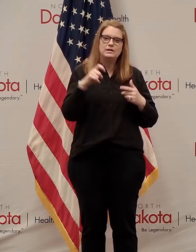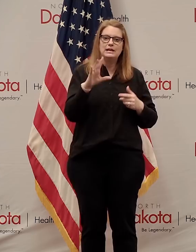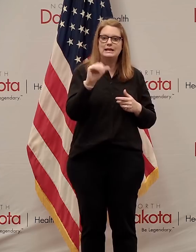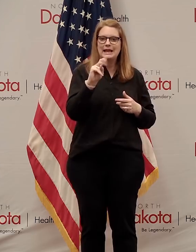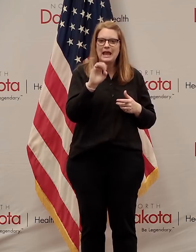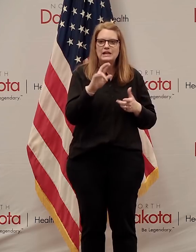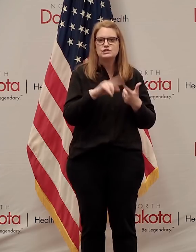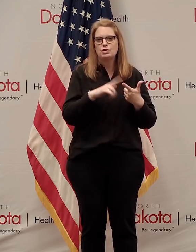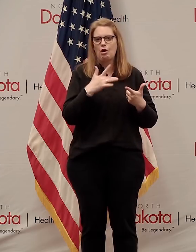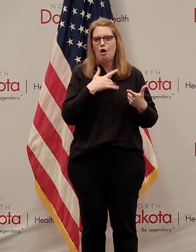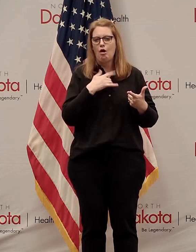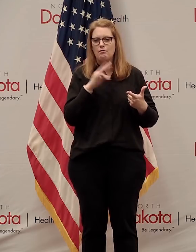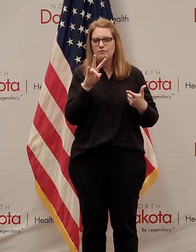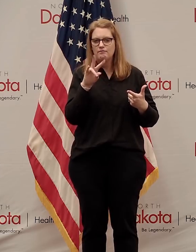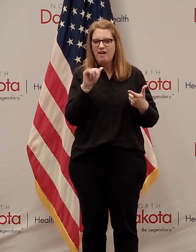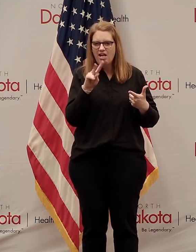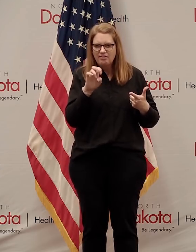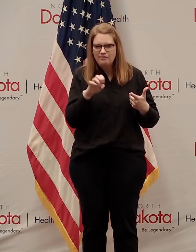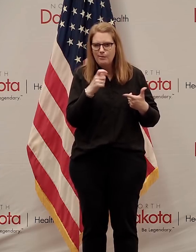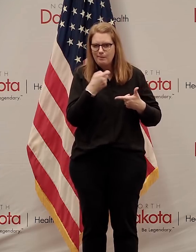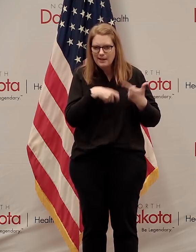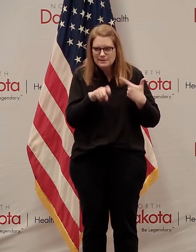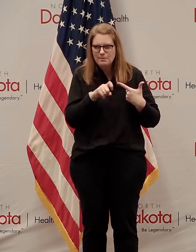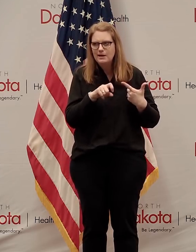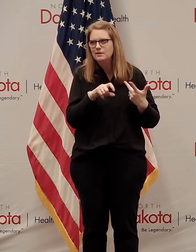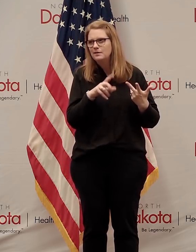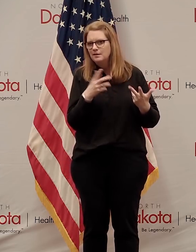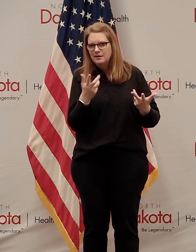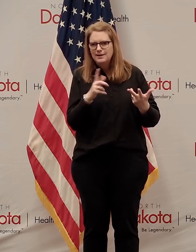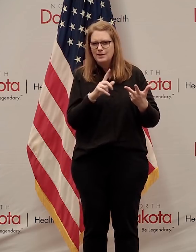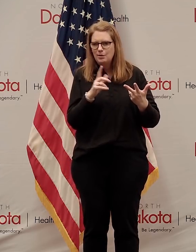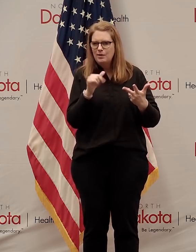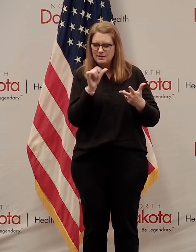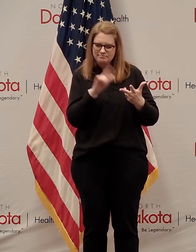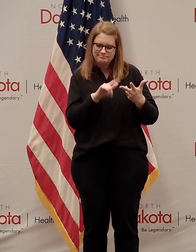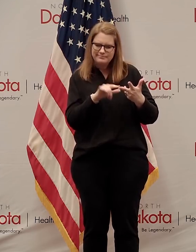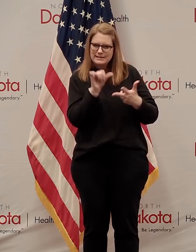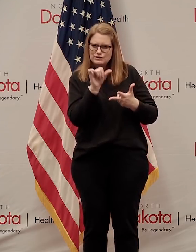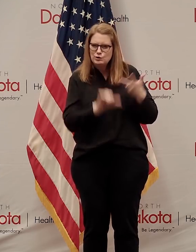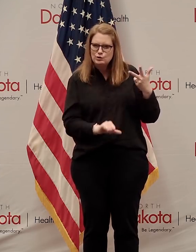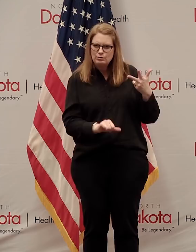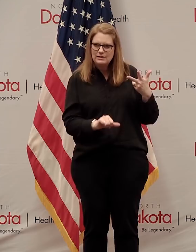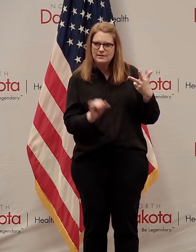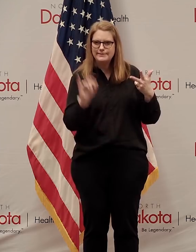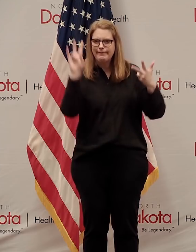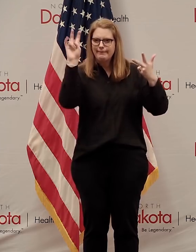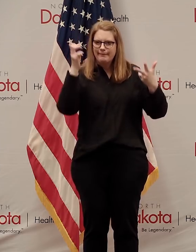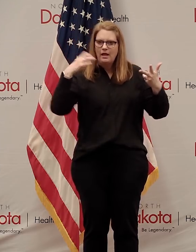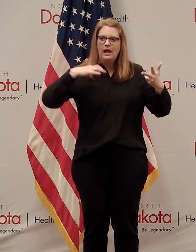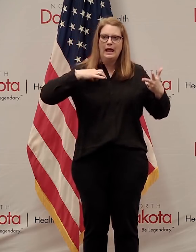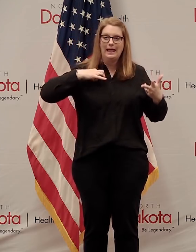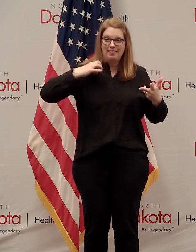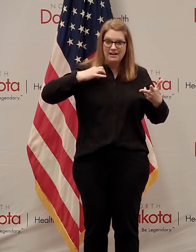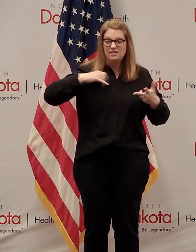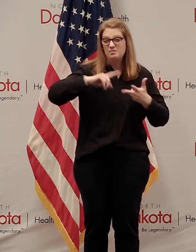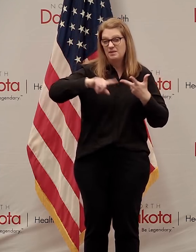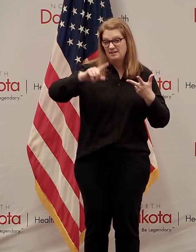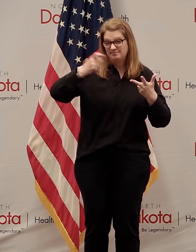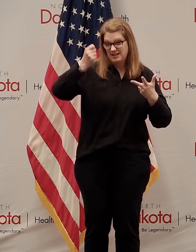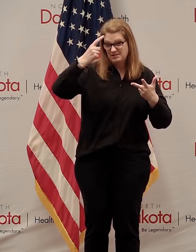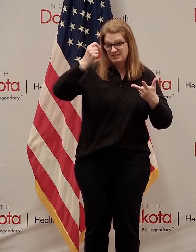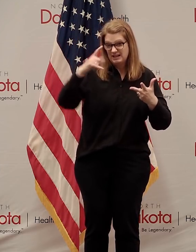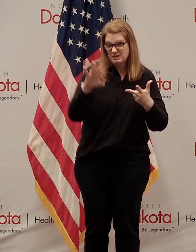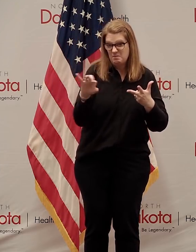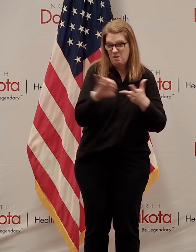a heart valve replacement, you know, some kind of other surgery that may be, quote, elective, but is really important for you and your health.